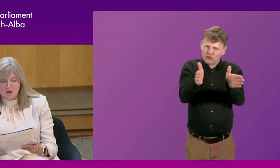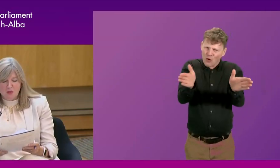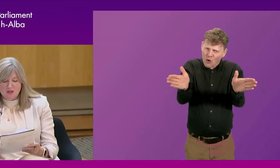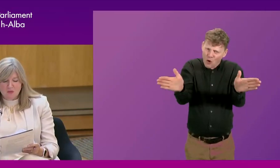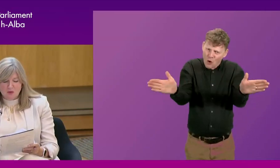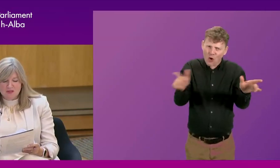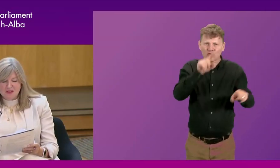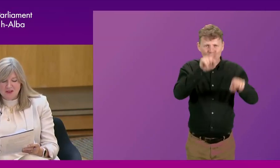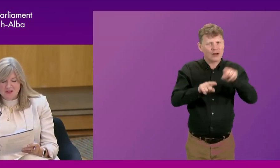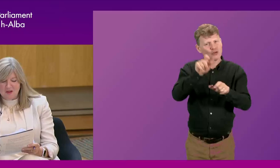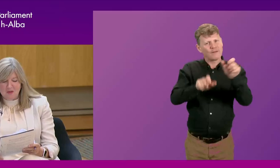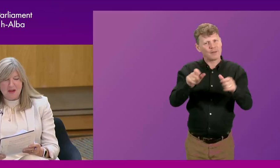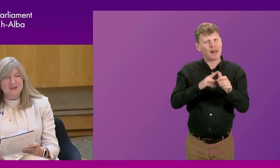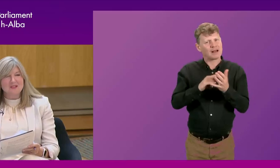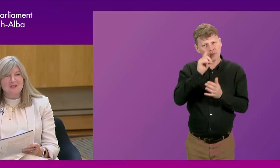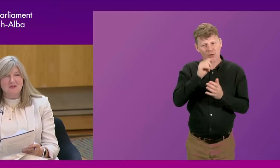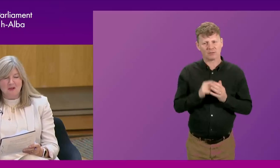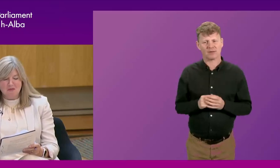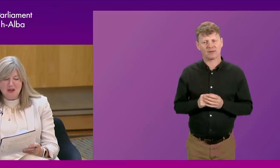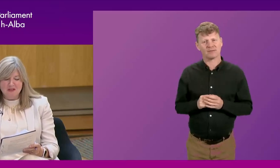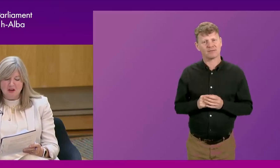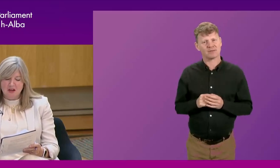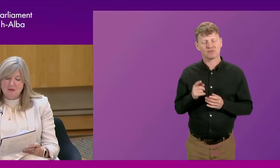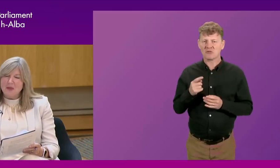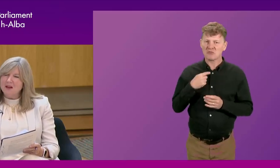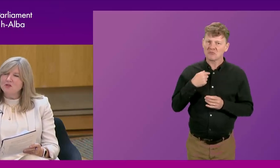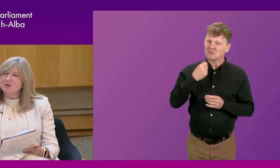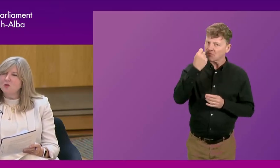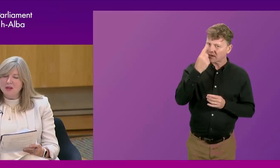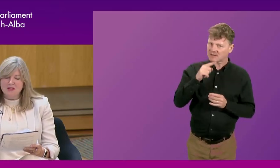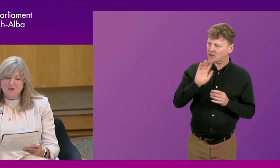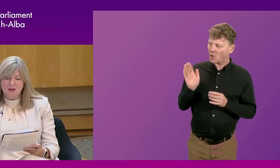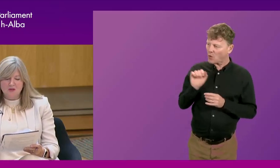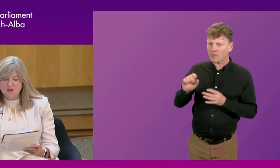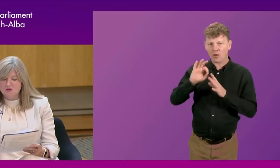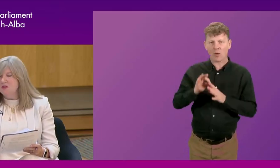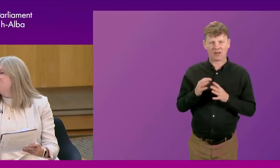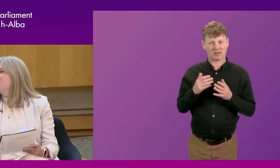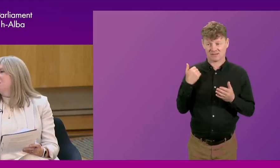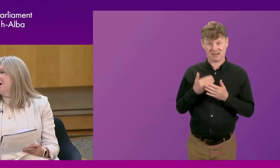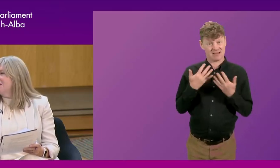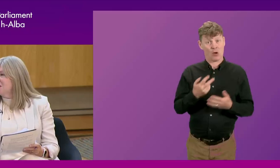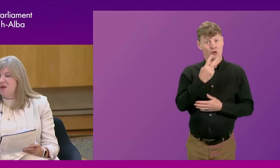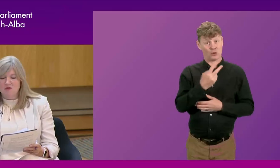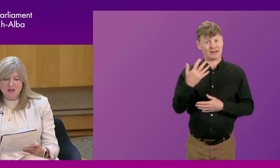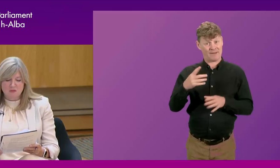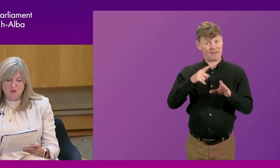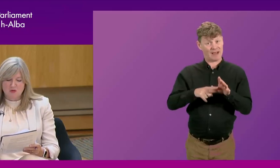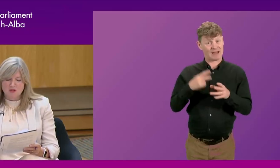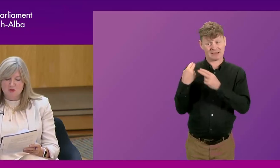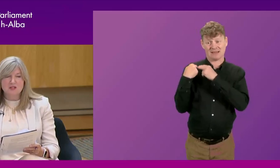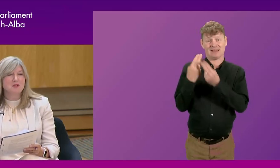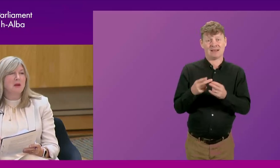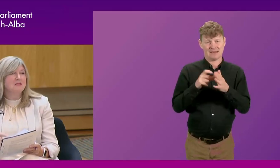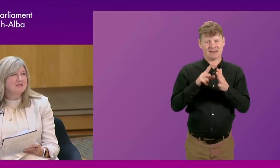I appreciate the points that all panellists have made there. After 25 years of devolution and a referendum